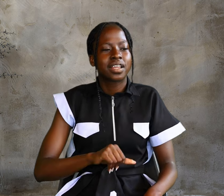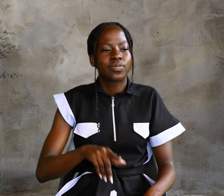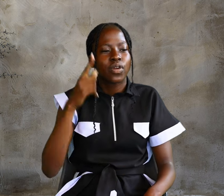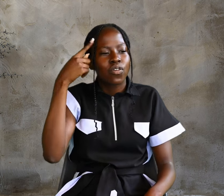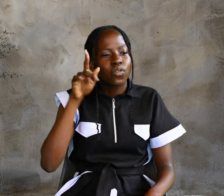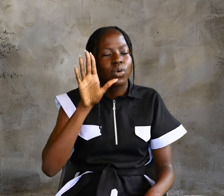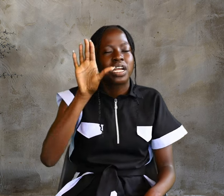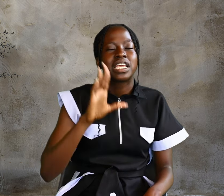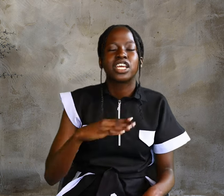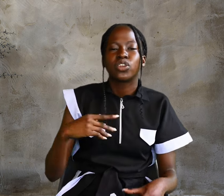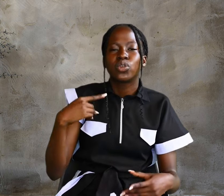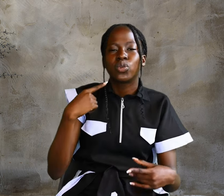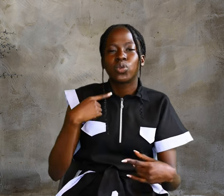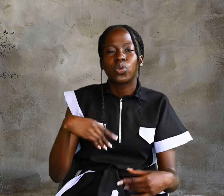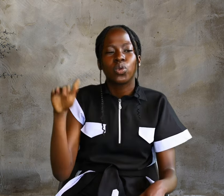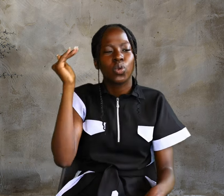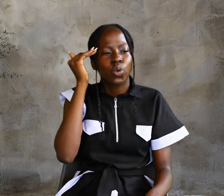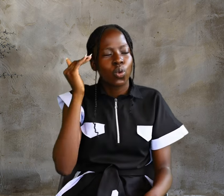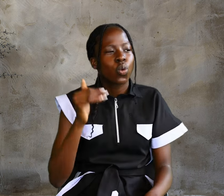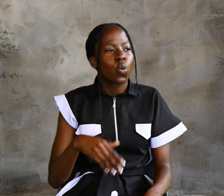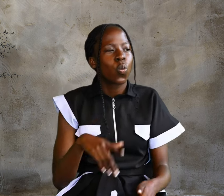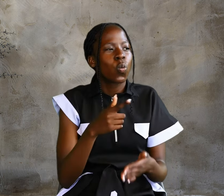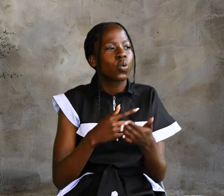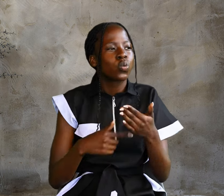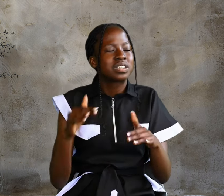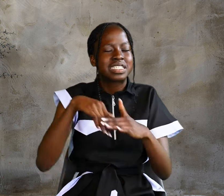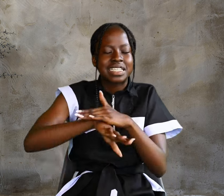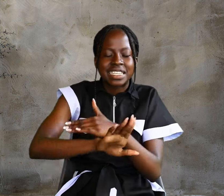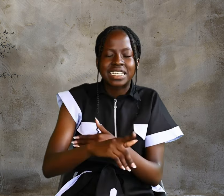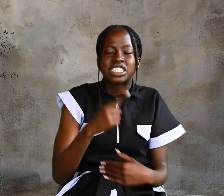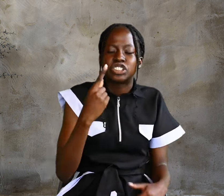he knew What was in each Person What in They